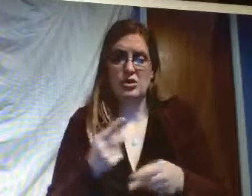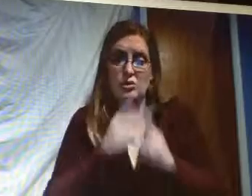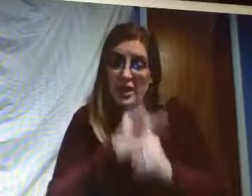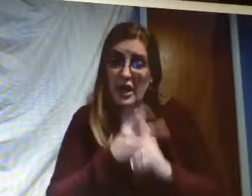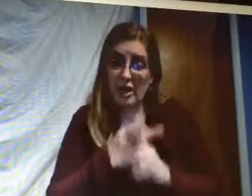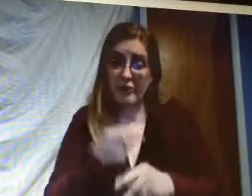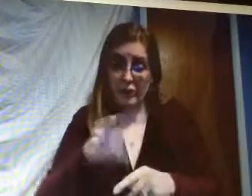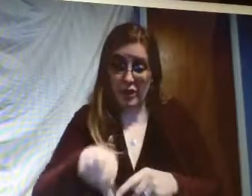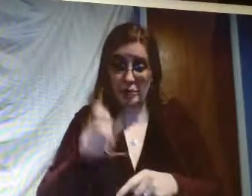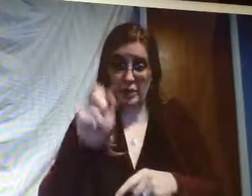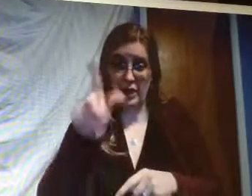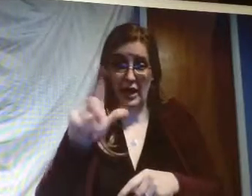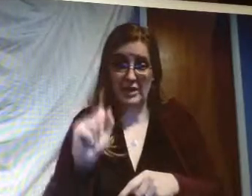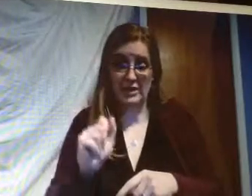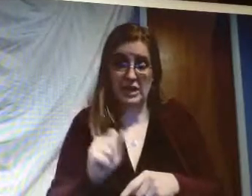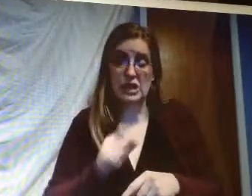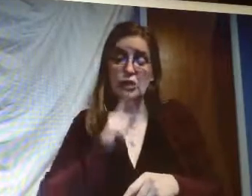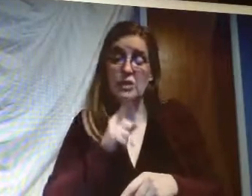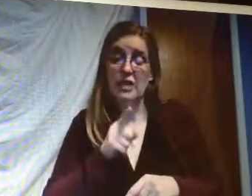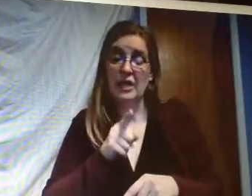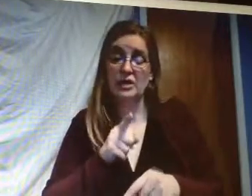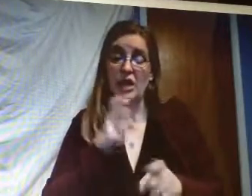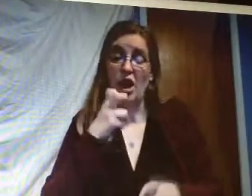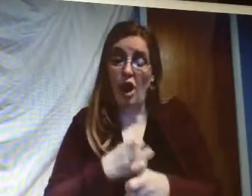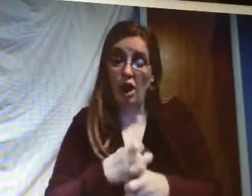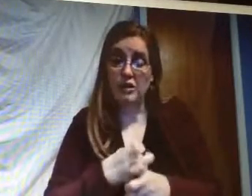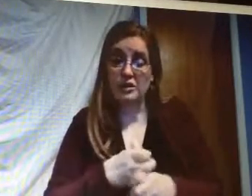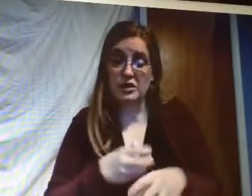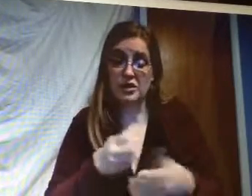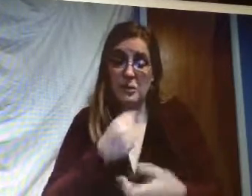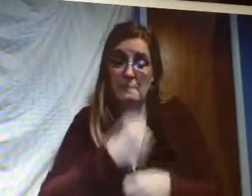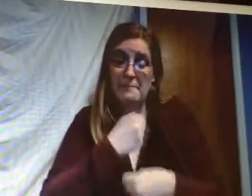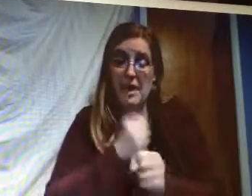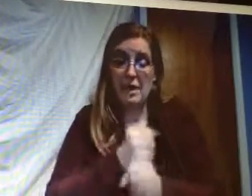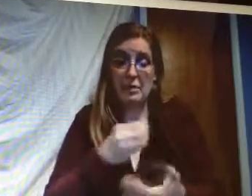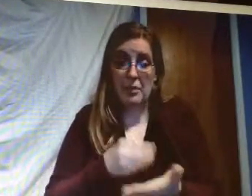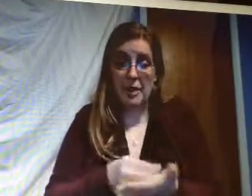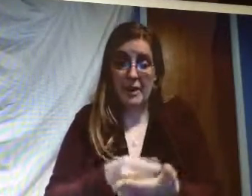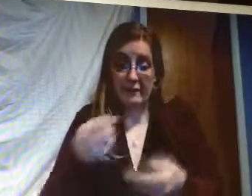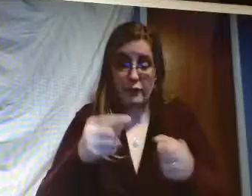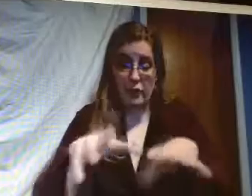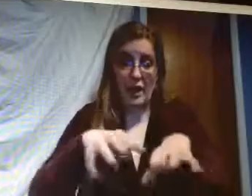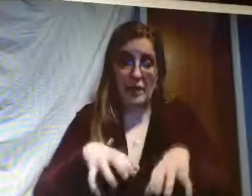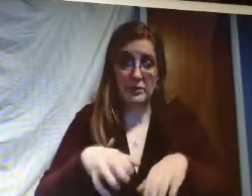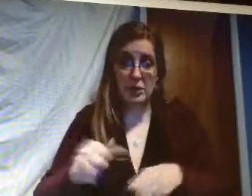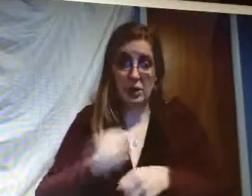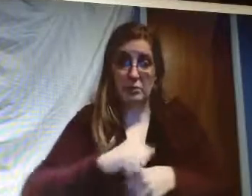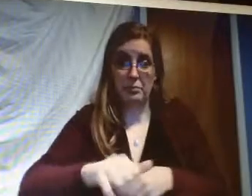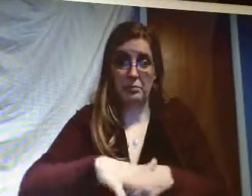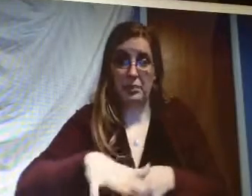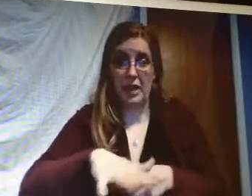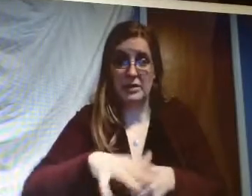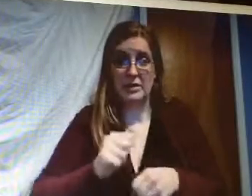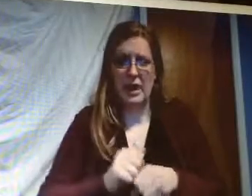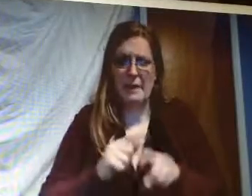there's something that needs someone needs to be keeping care of it and it's hard to make money off of the land and the cemetery